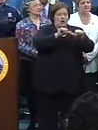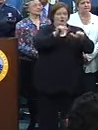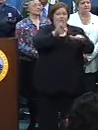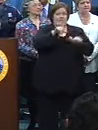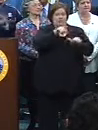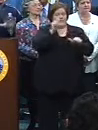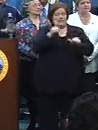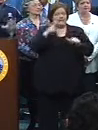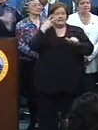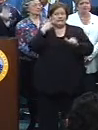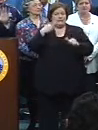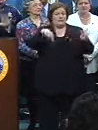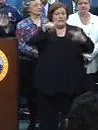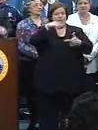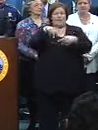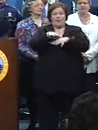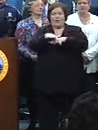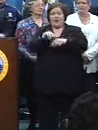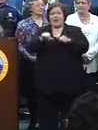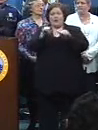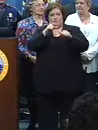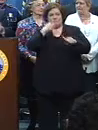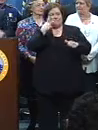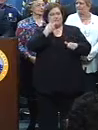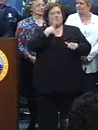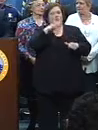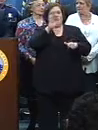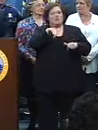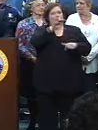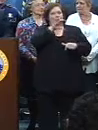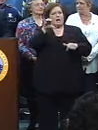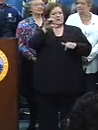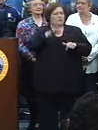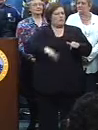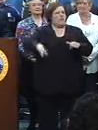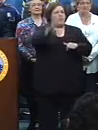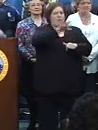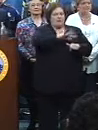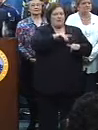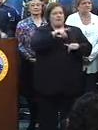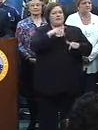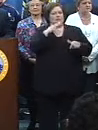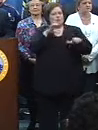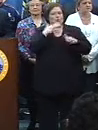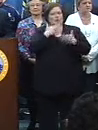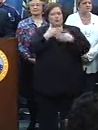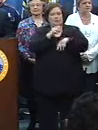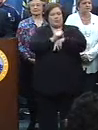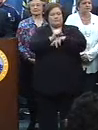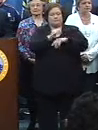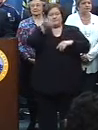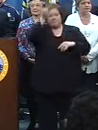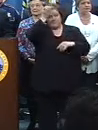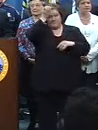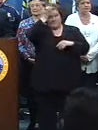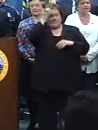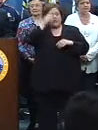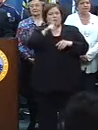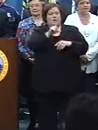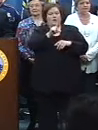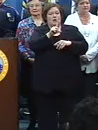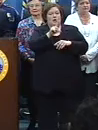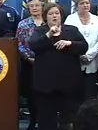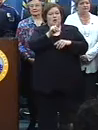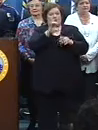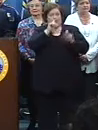move around the parade routes, you know that the Red Cross is all over, and they do a great job. The fire department, of course, hundreds